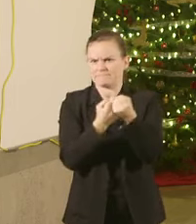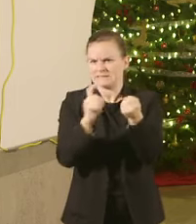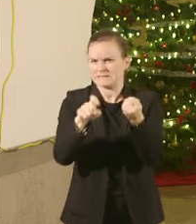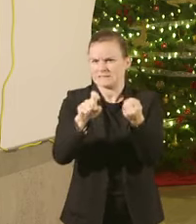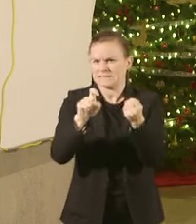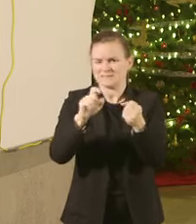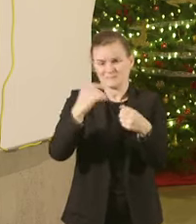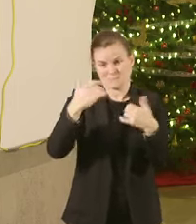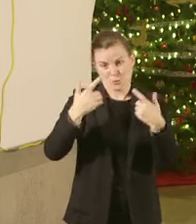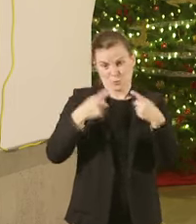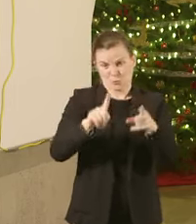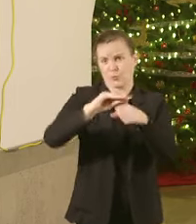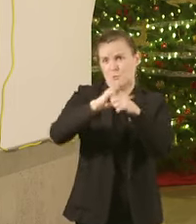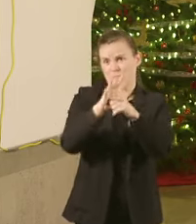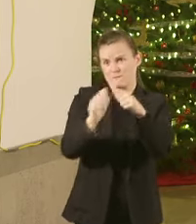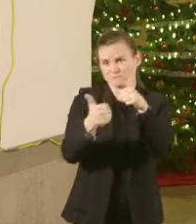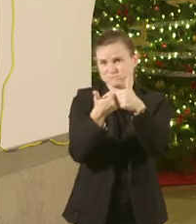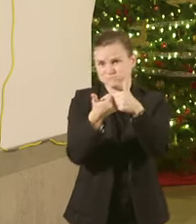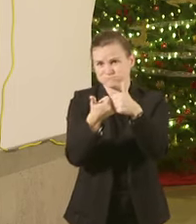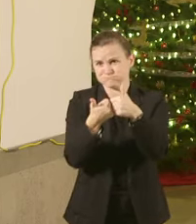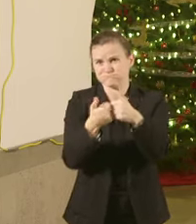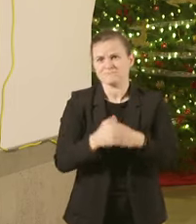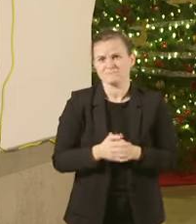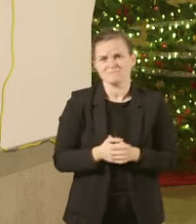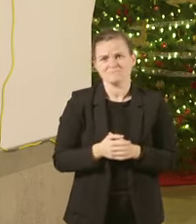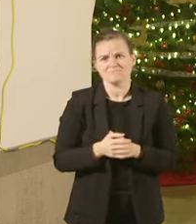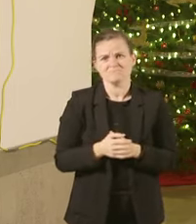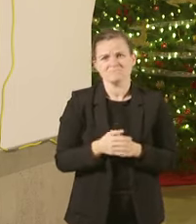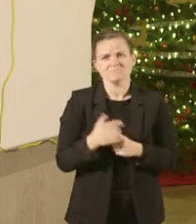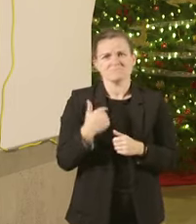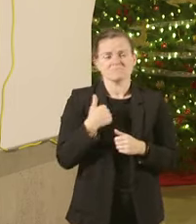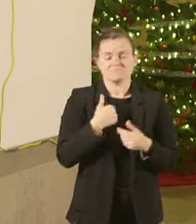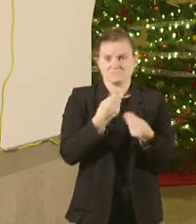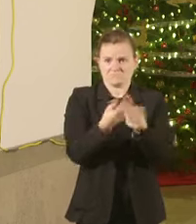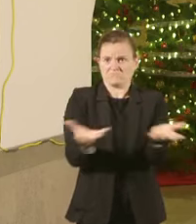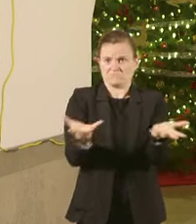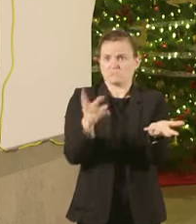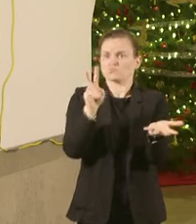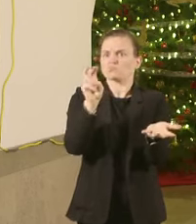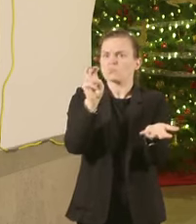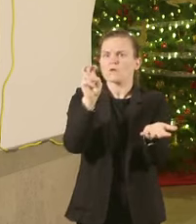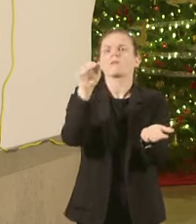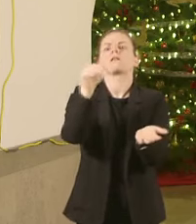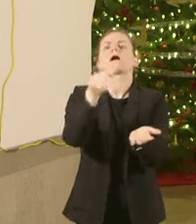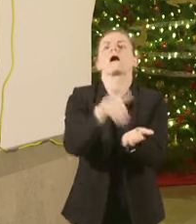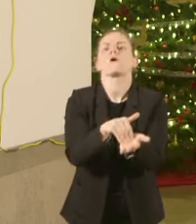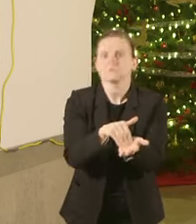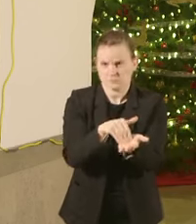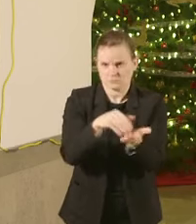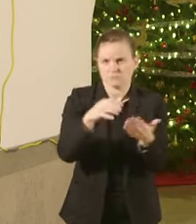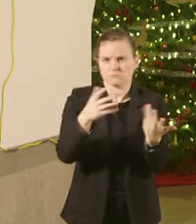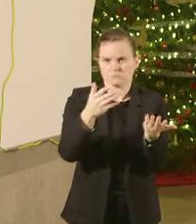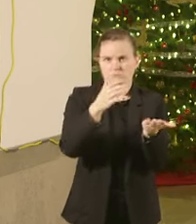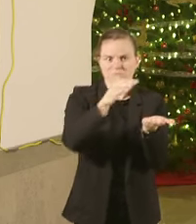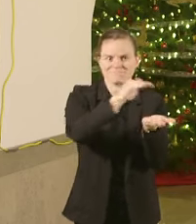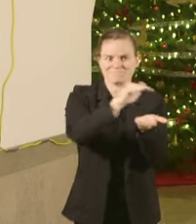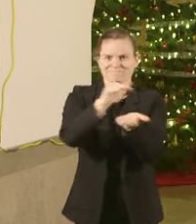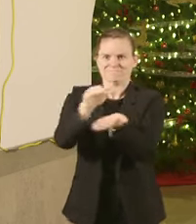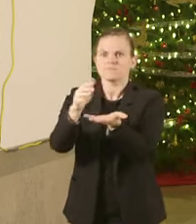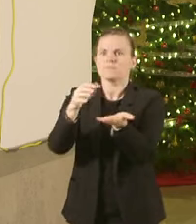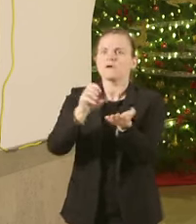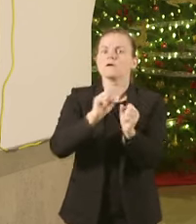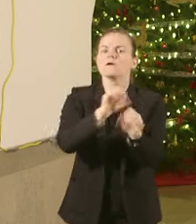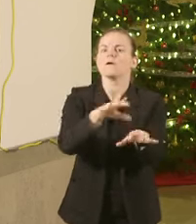we have distributed over 206,000 cases of PPE to health care providers